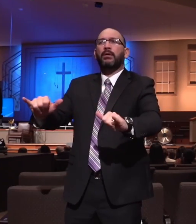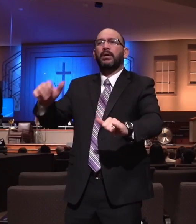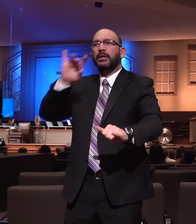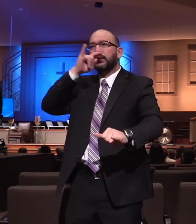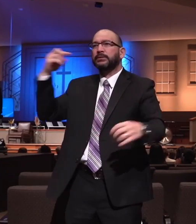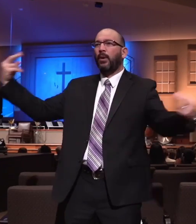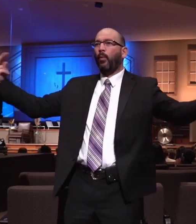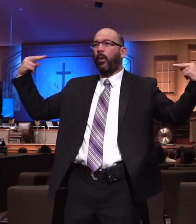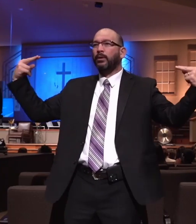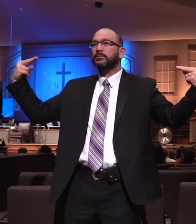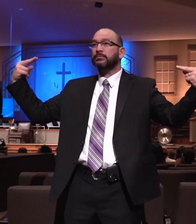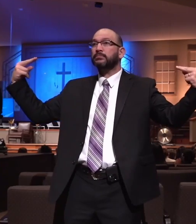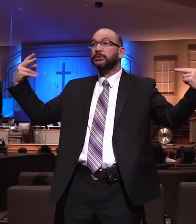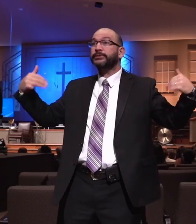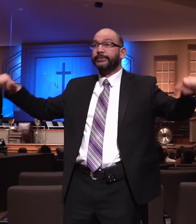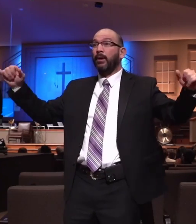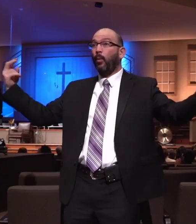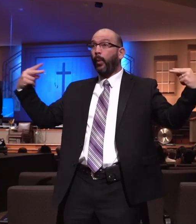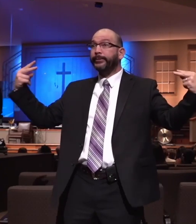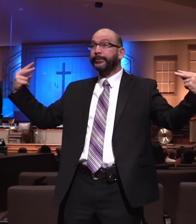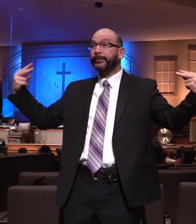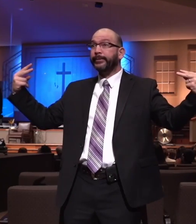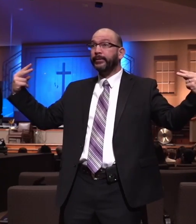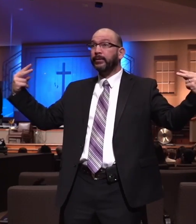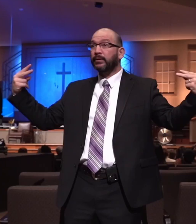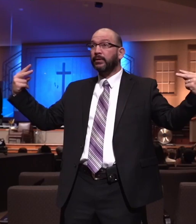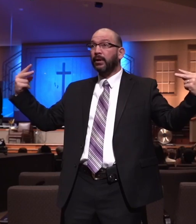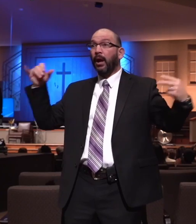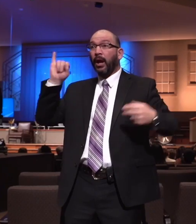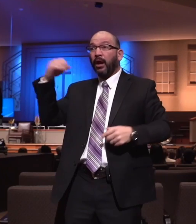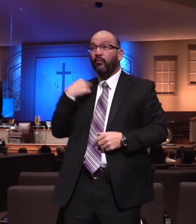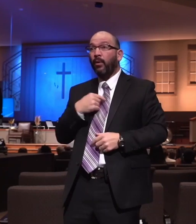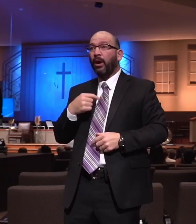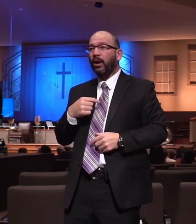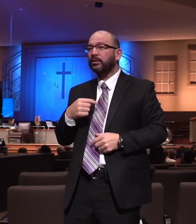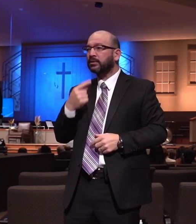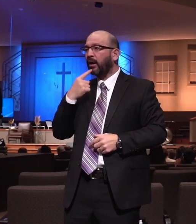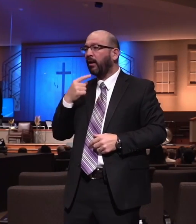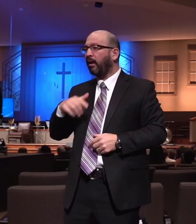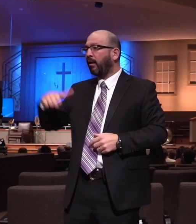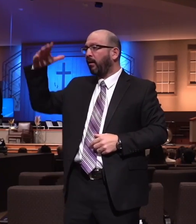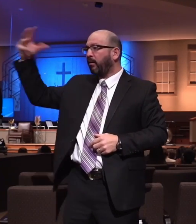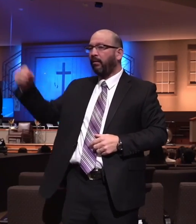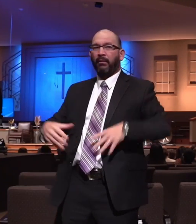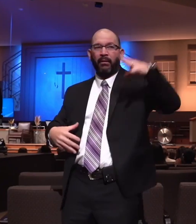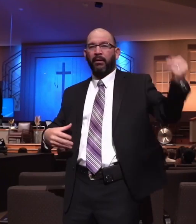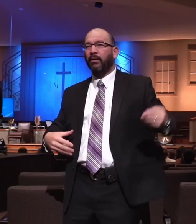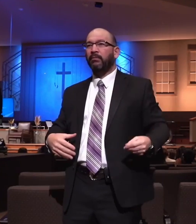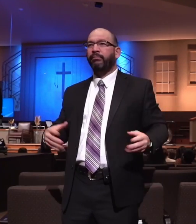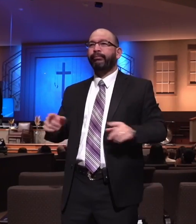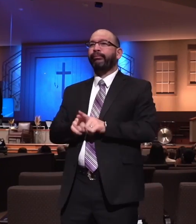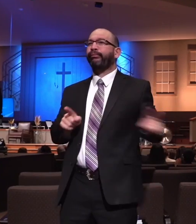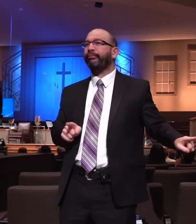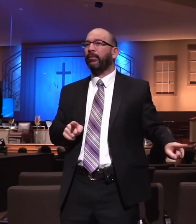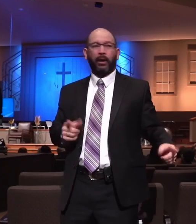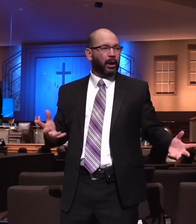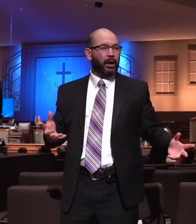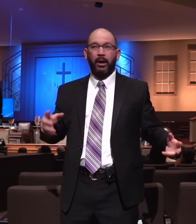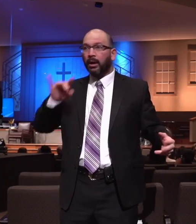Jesus was really important while they were younger, but now that they're raised, He's not as important. No, no. We want to